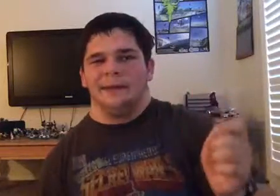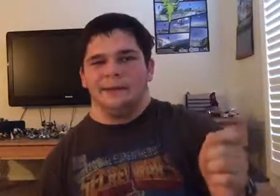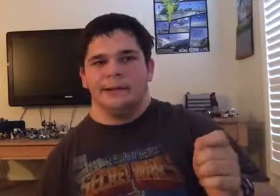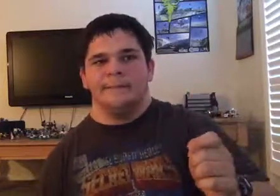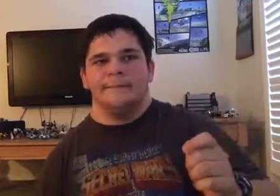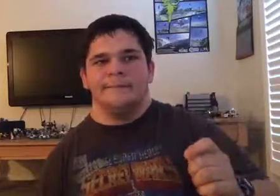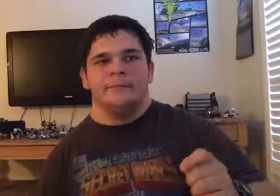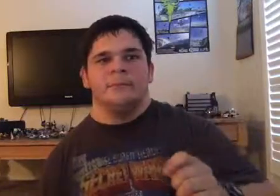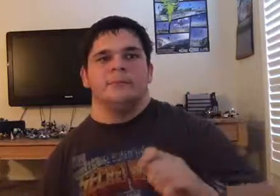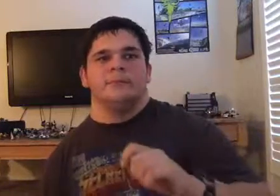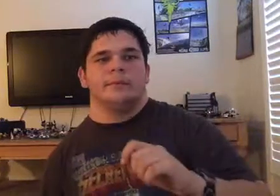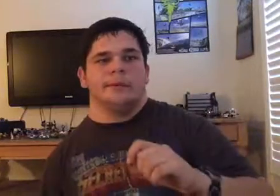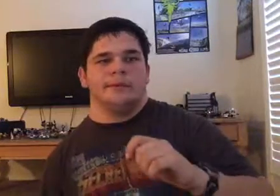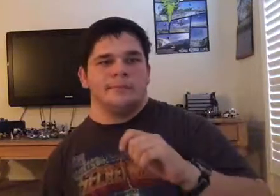keystone, like